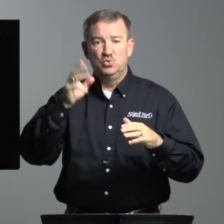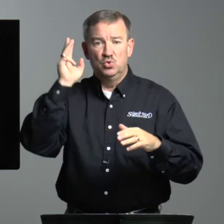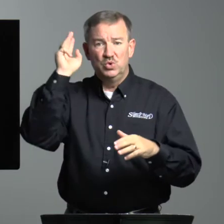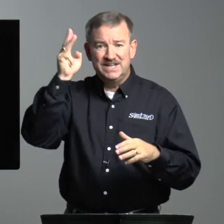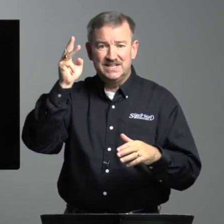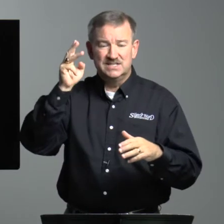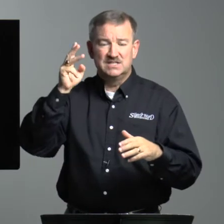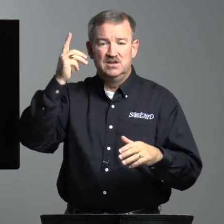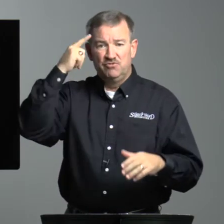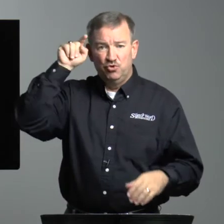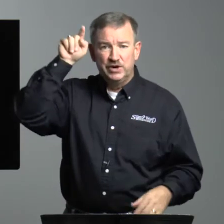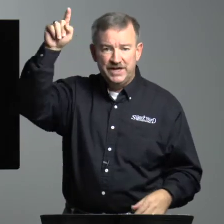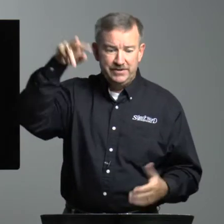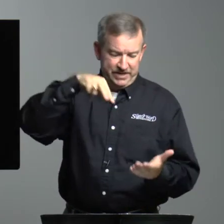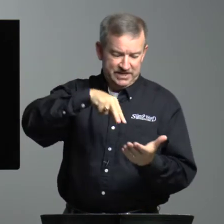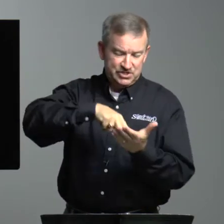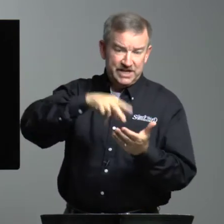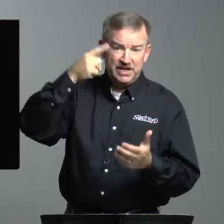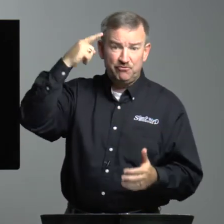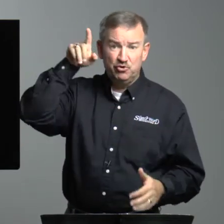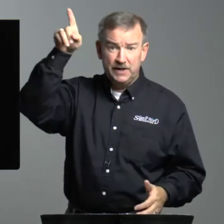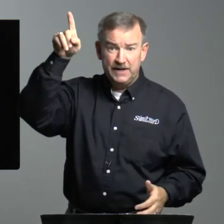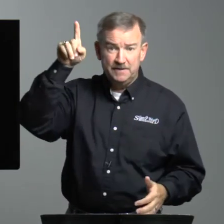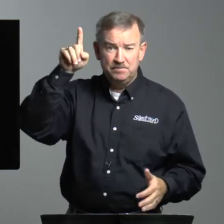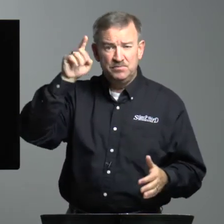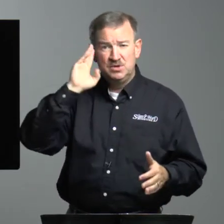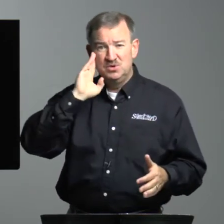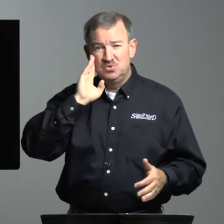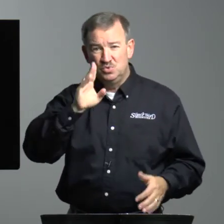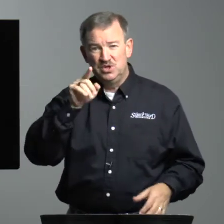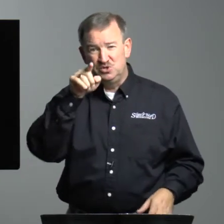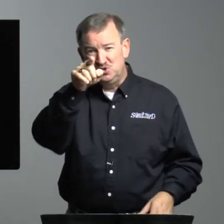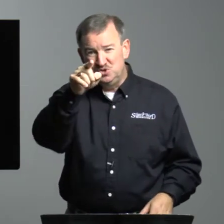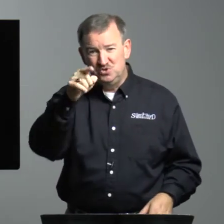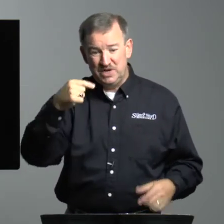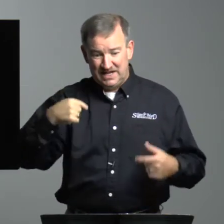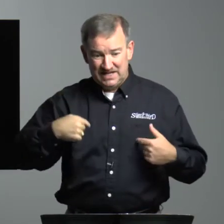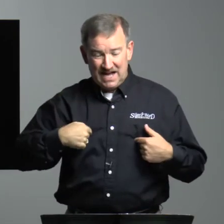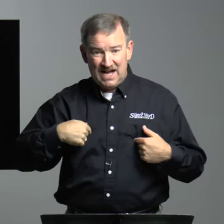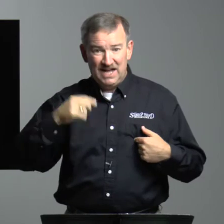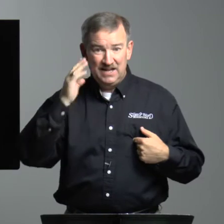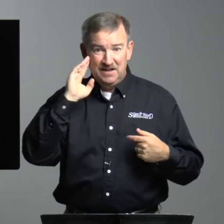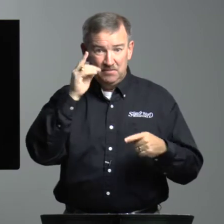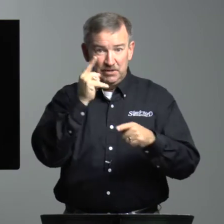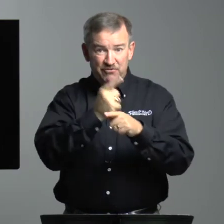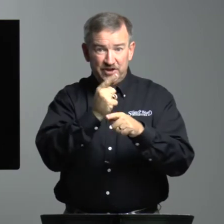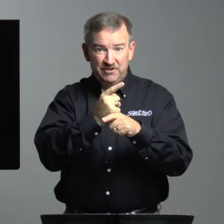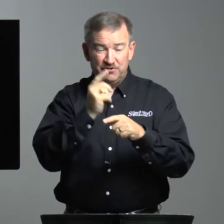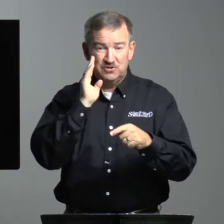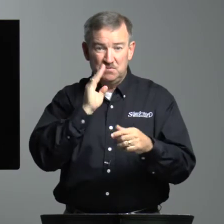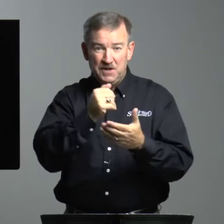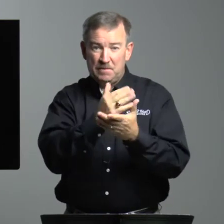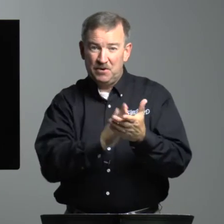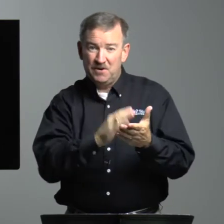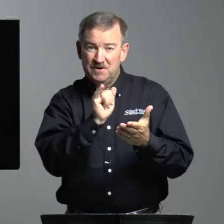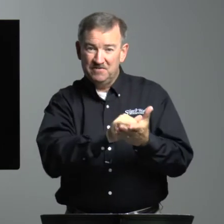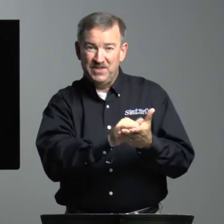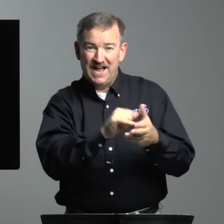will witness for him and stand for him. Will you and I be faithful to be a part of that